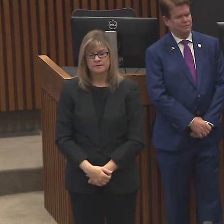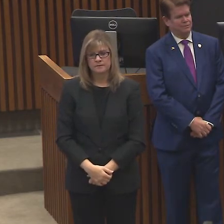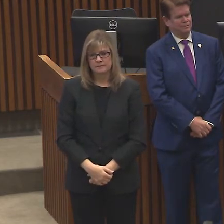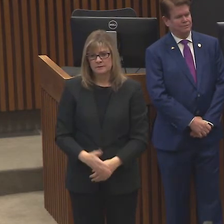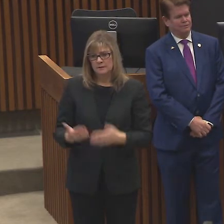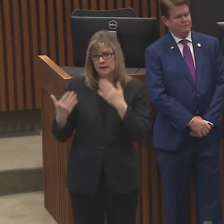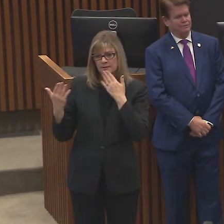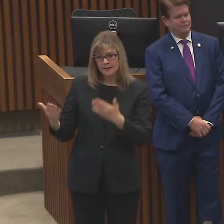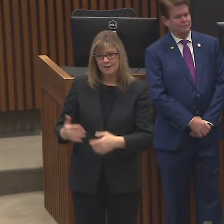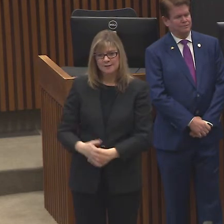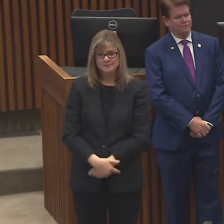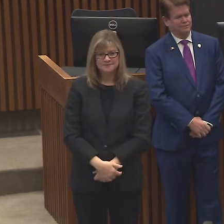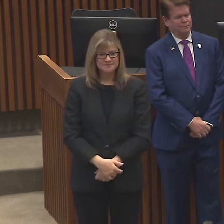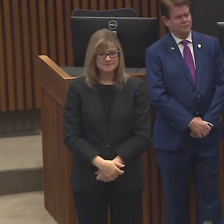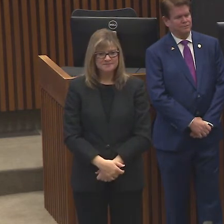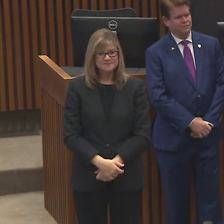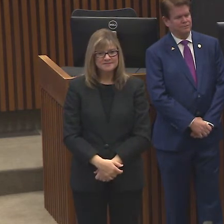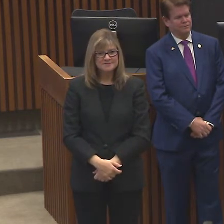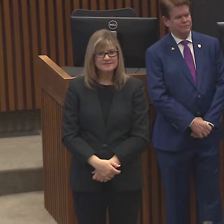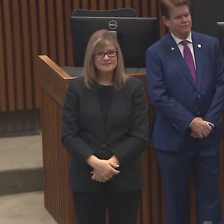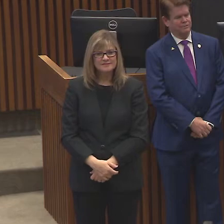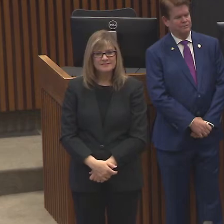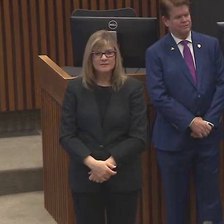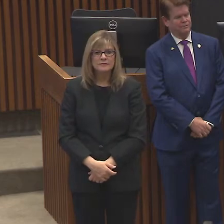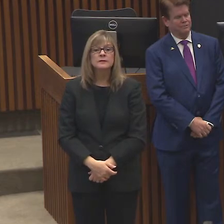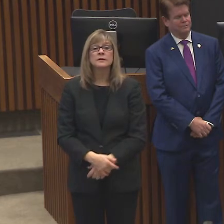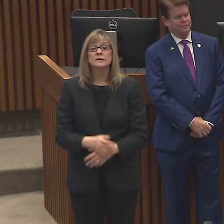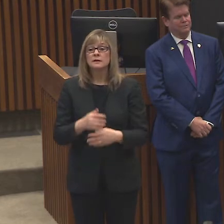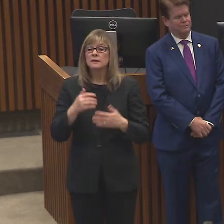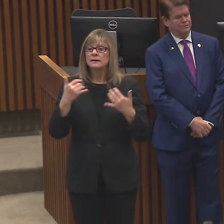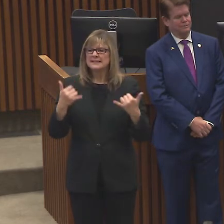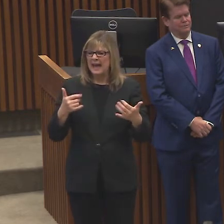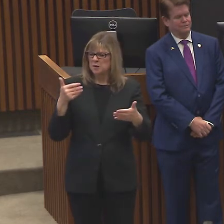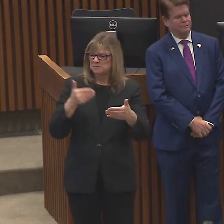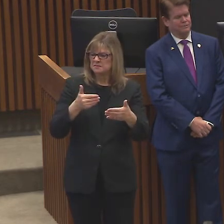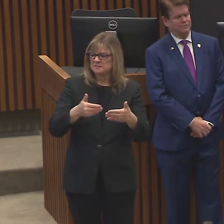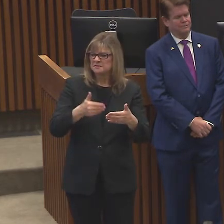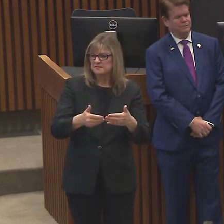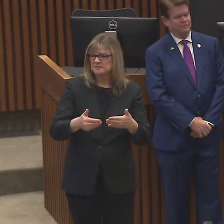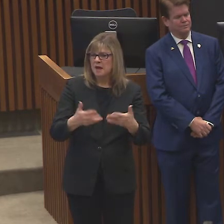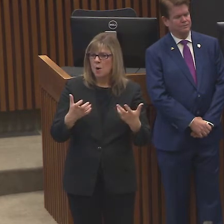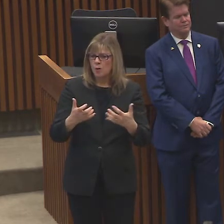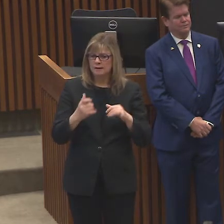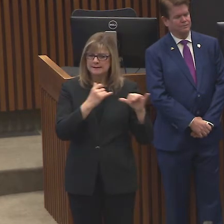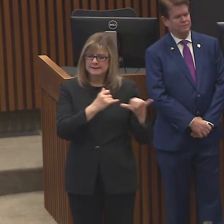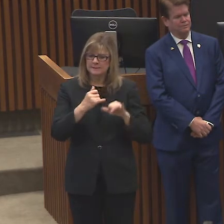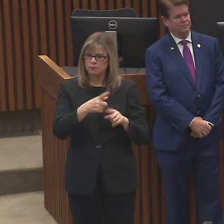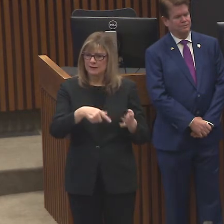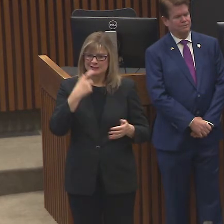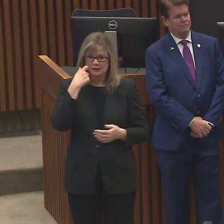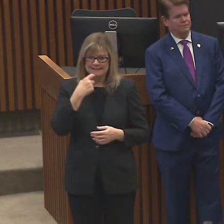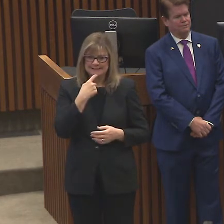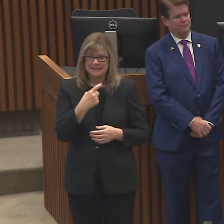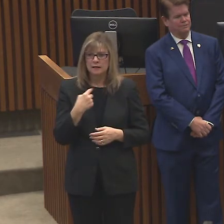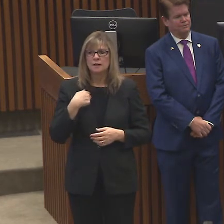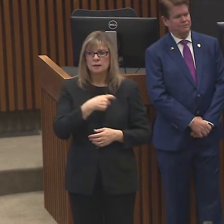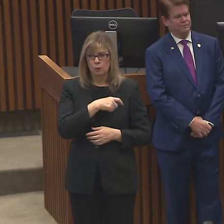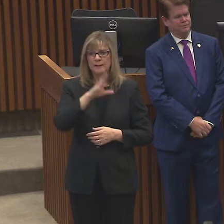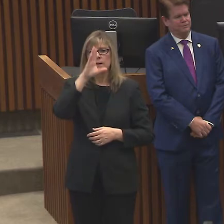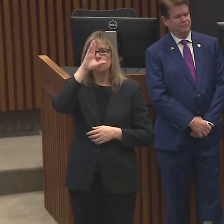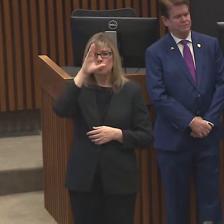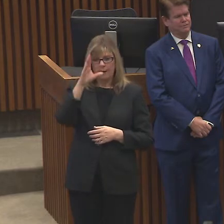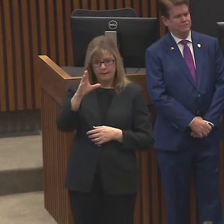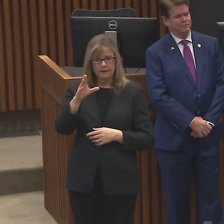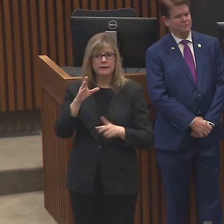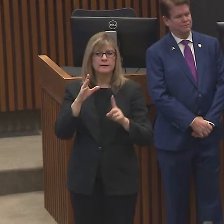Kind of in closing, I want to echo what Dr. Williams just said. We are going to get through this. We need to remain positive. We need